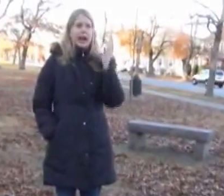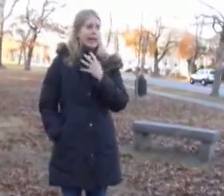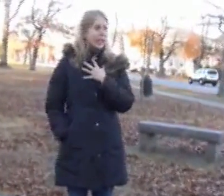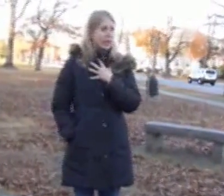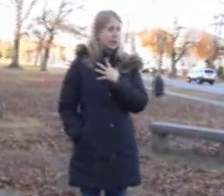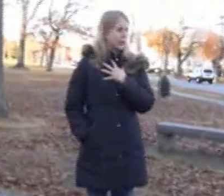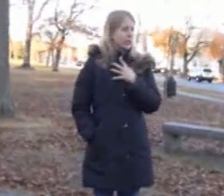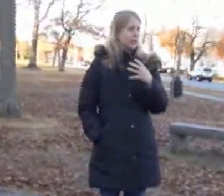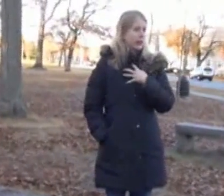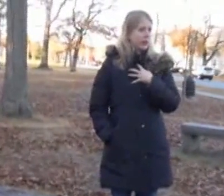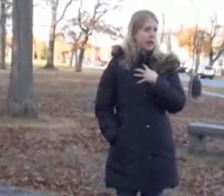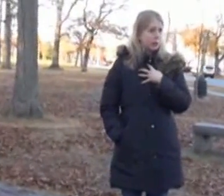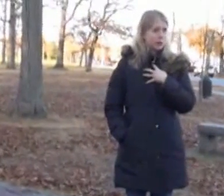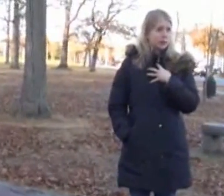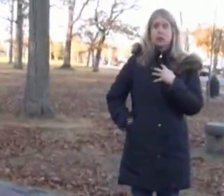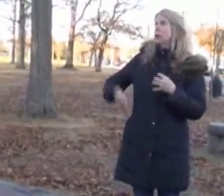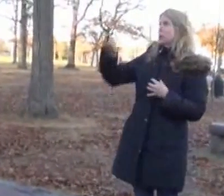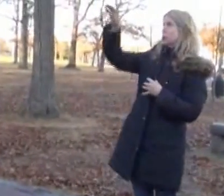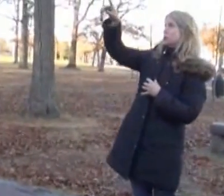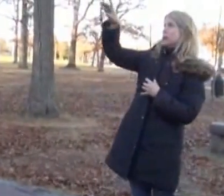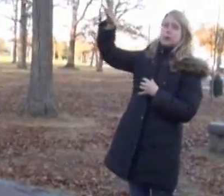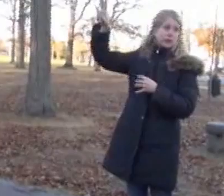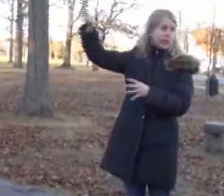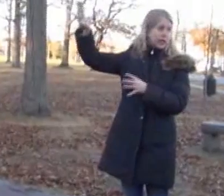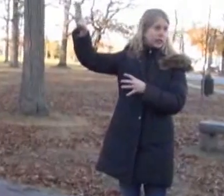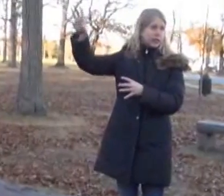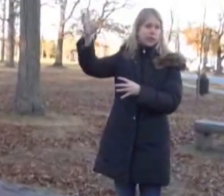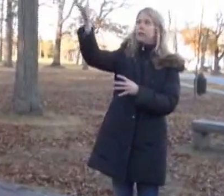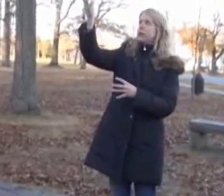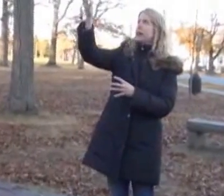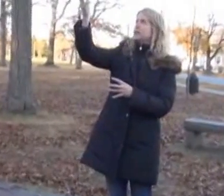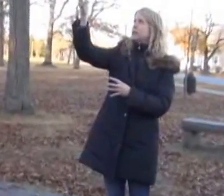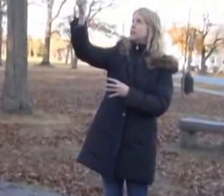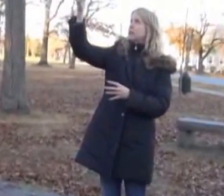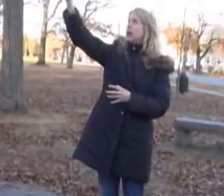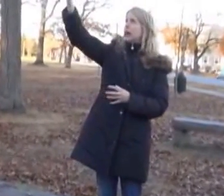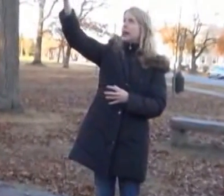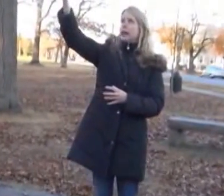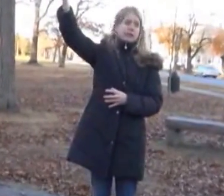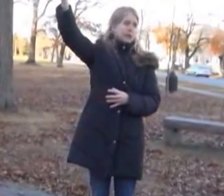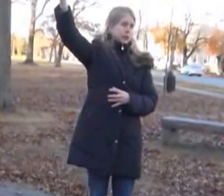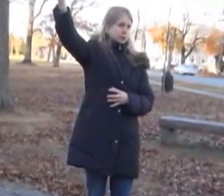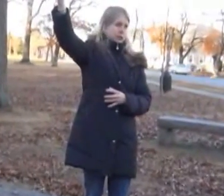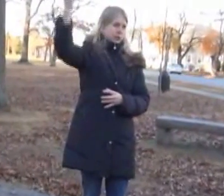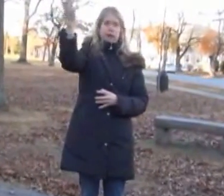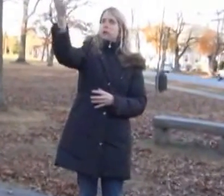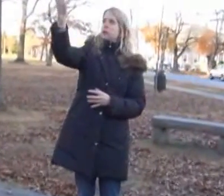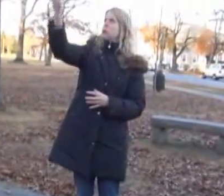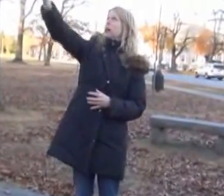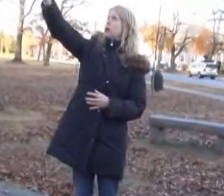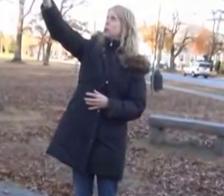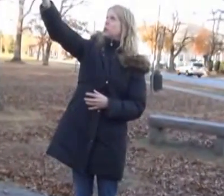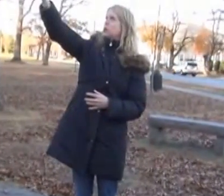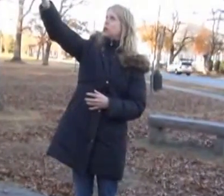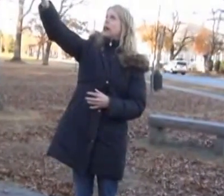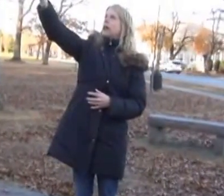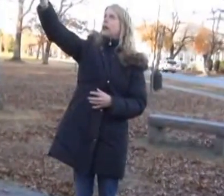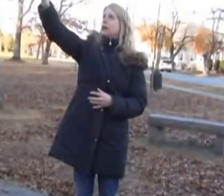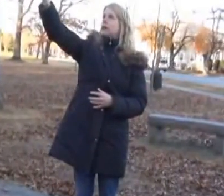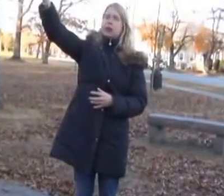I can't believe I was the sculptor who was able to make, I mean, that's my hand. I mean, when I hold the two together, I mean, it's